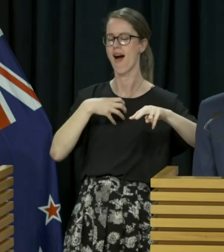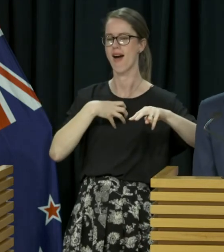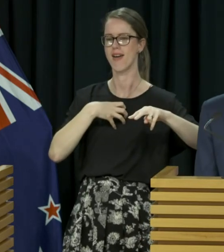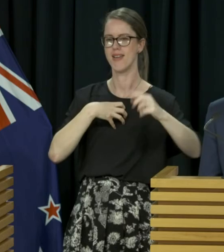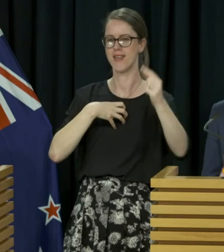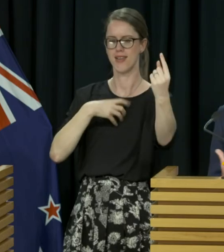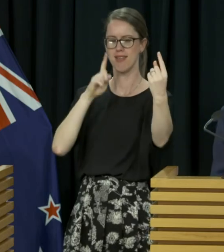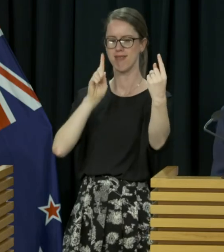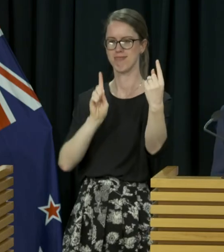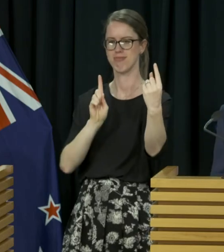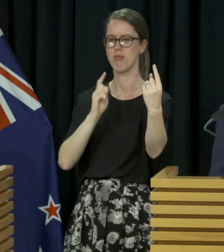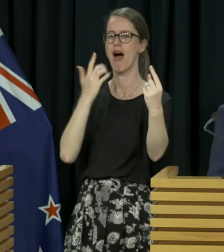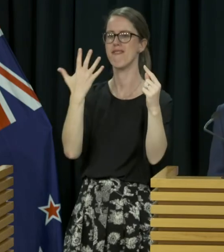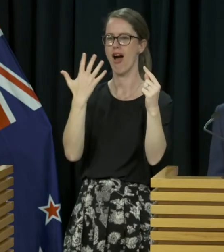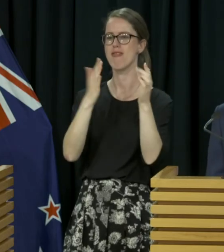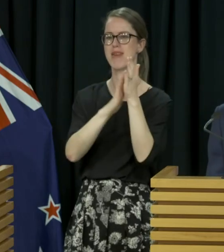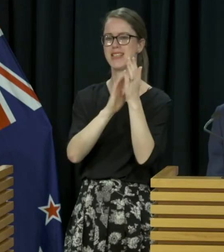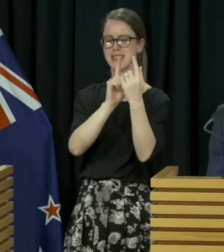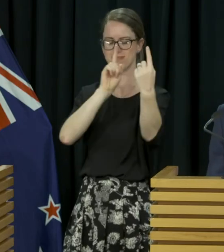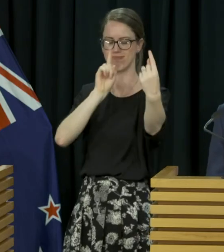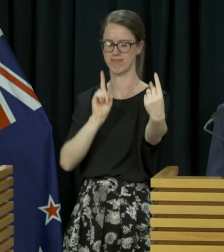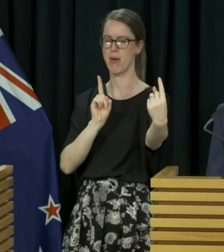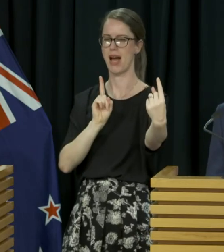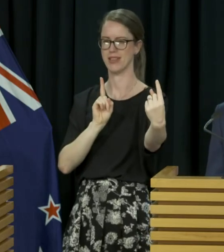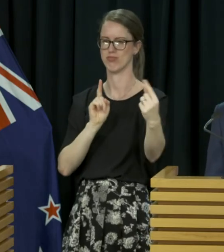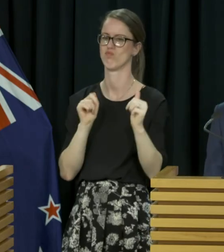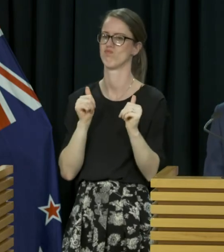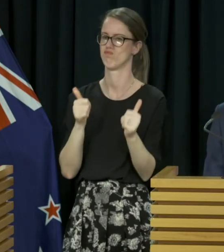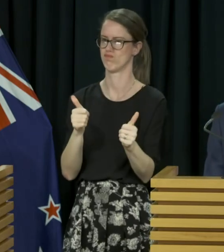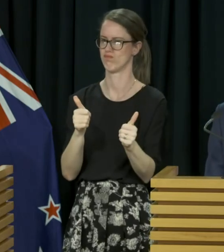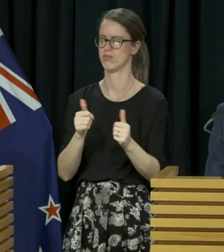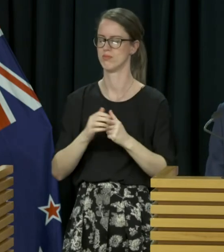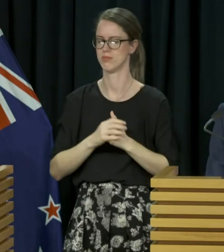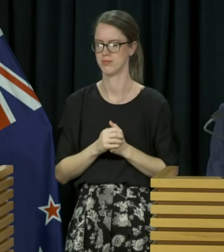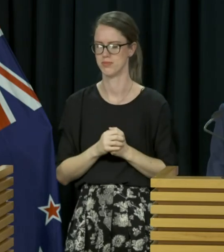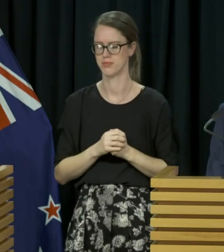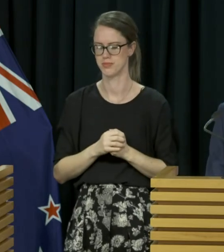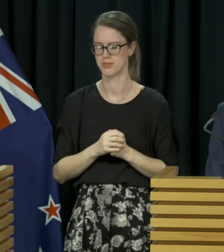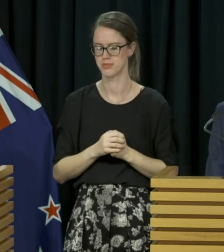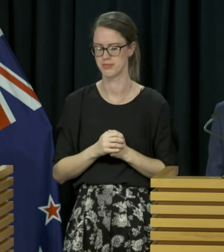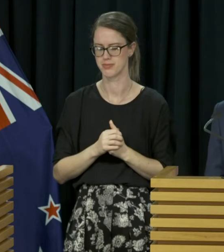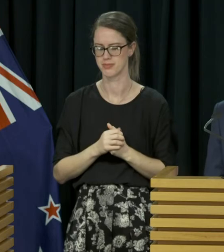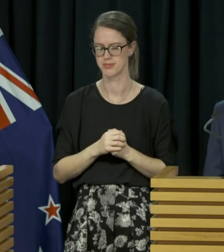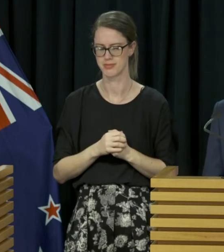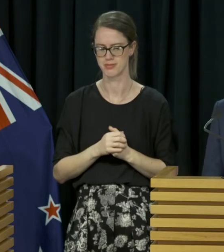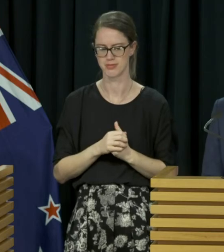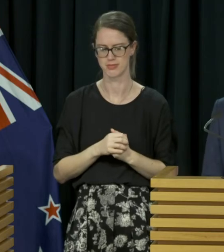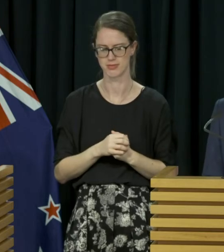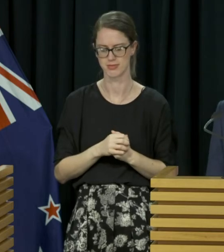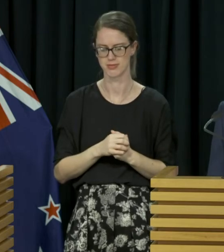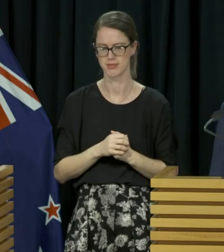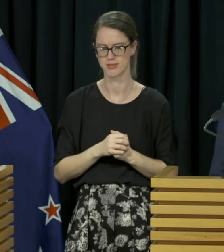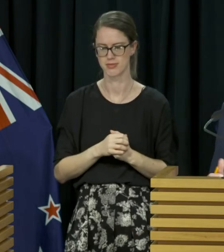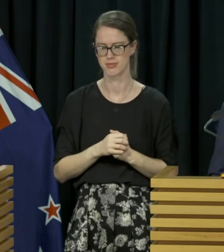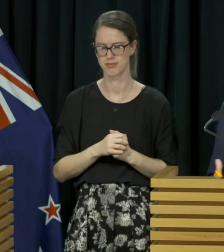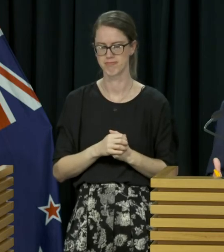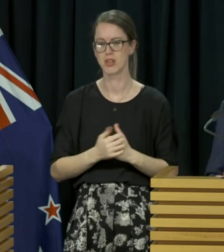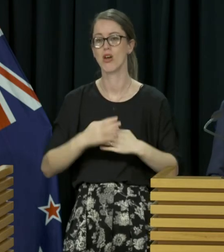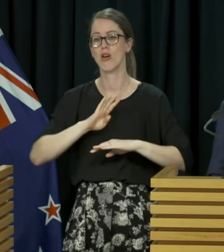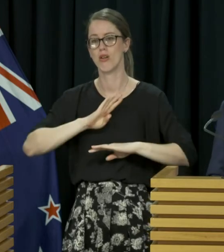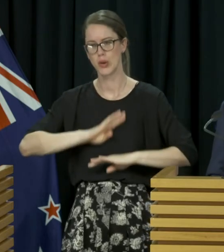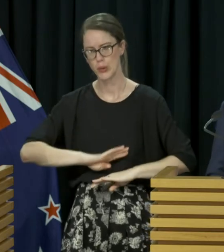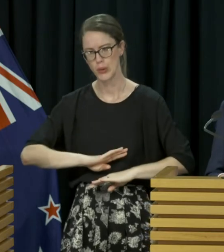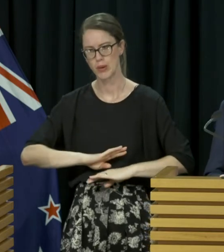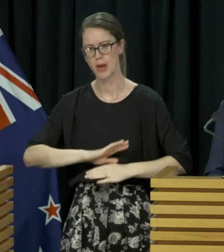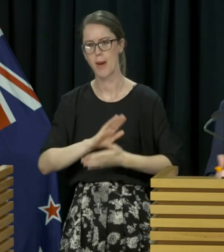a distance of at least five metres between the media rep and the close contact who was in that house so thankfully this